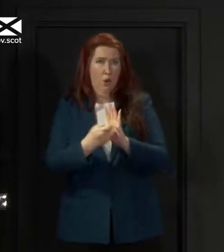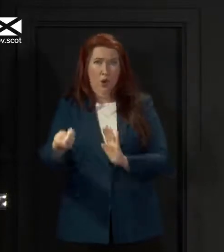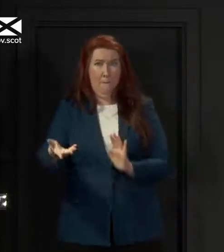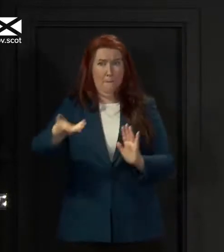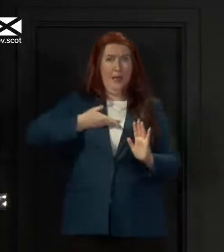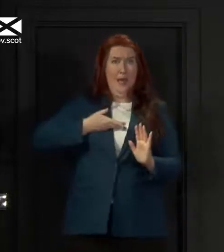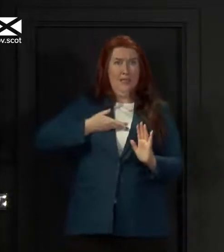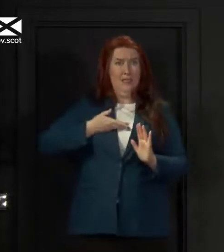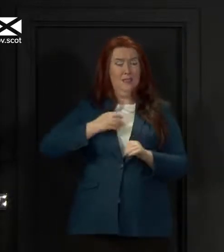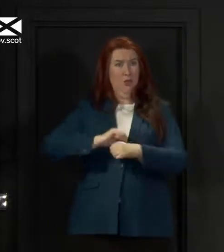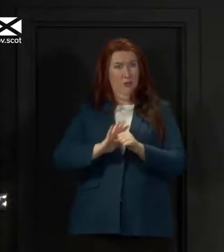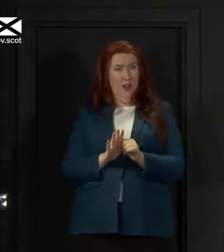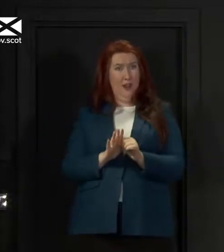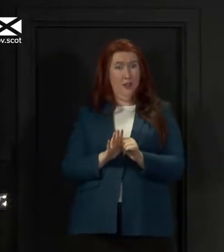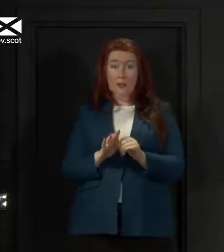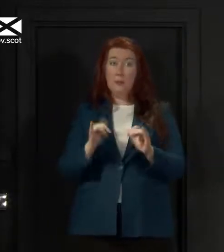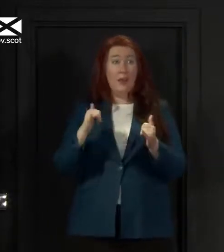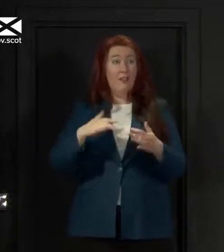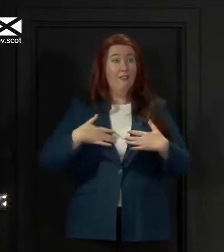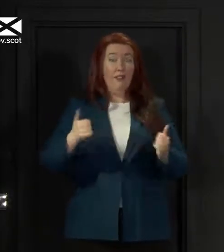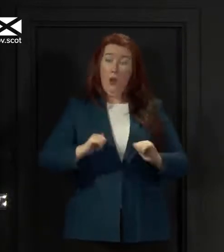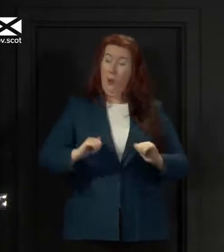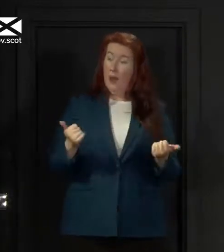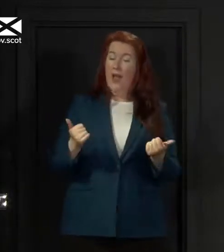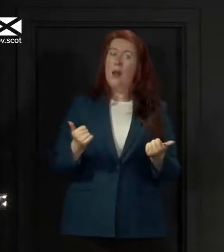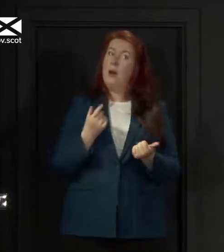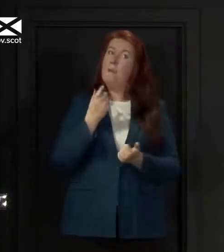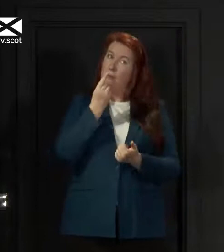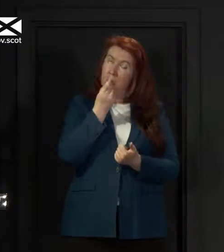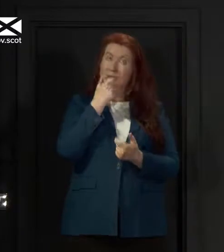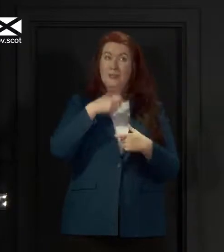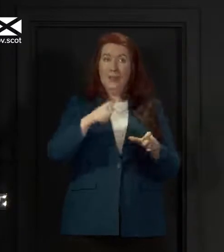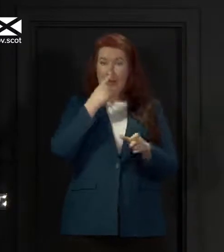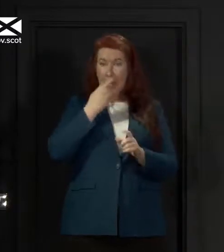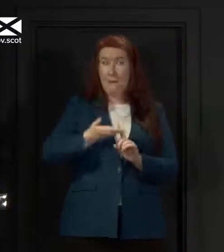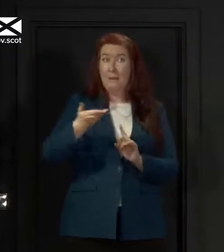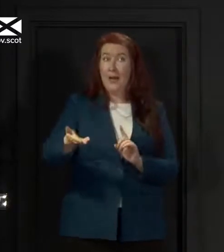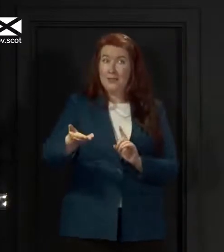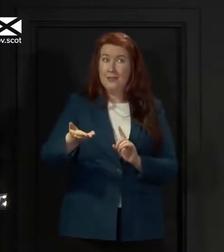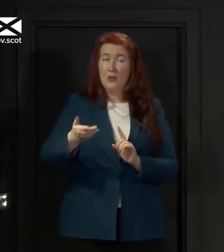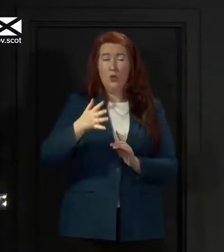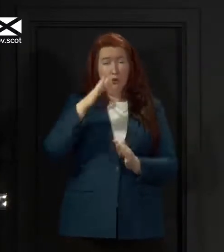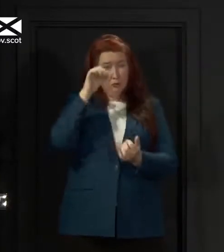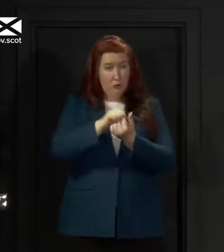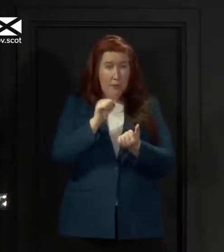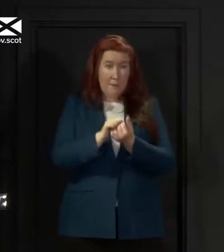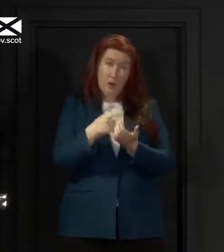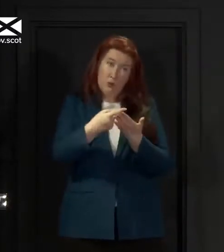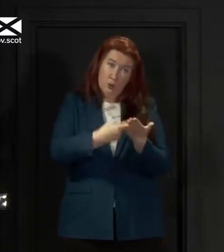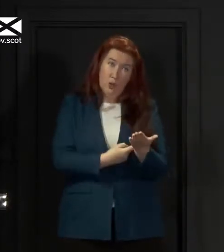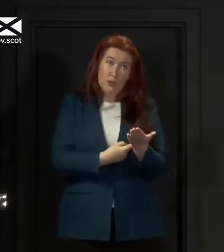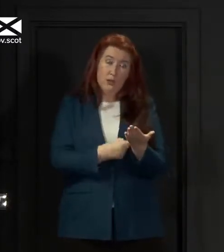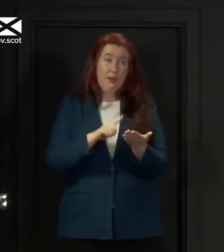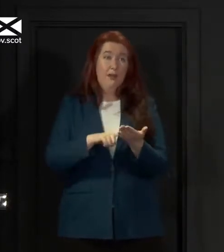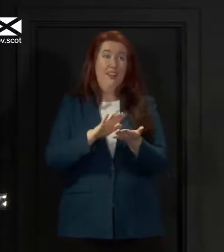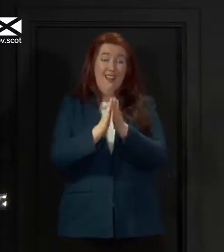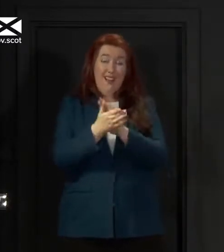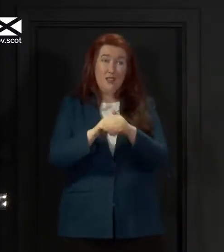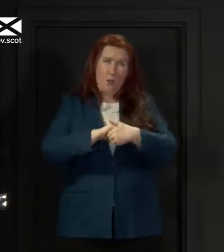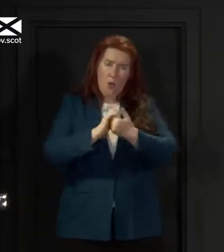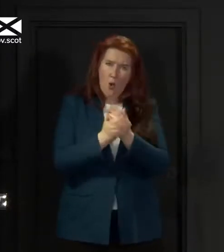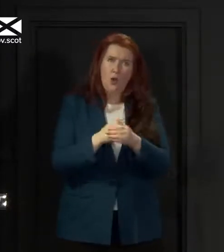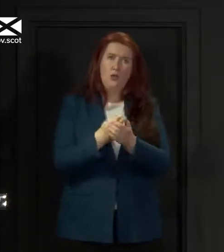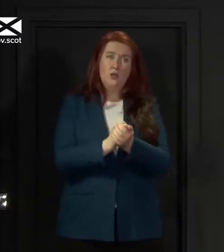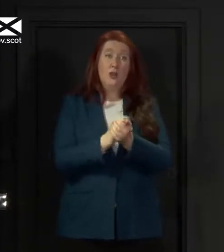even if you feel well. So remember the basic precautions you should take. Wash your hands. Cough or